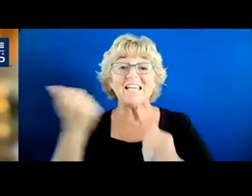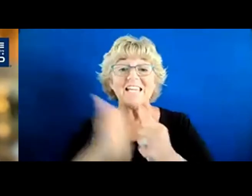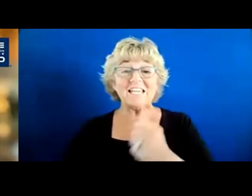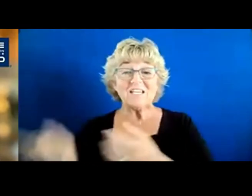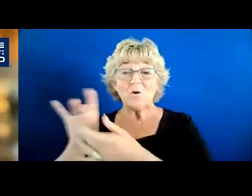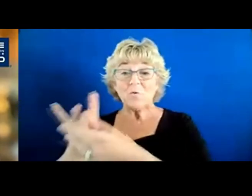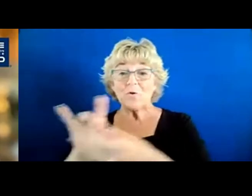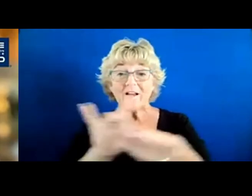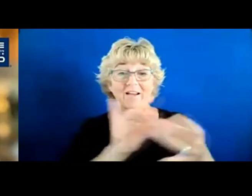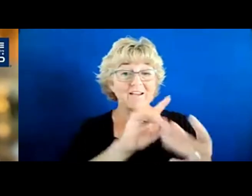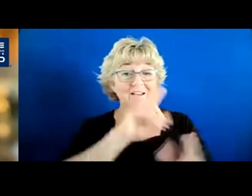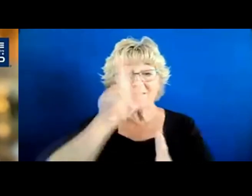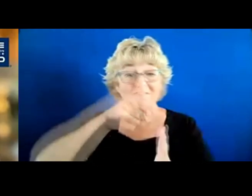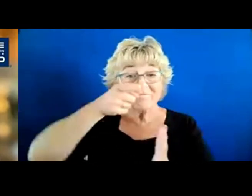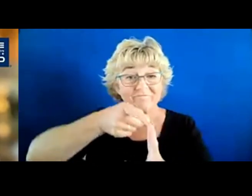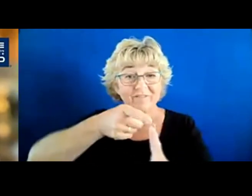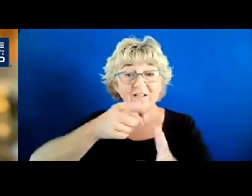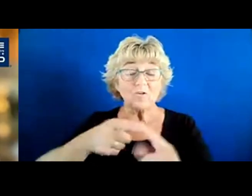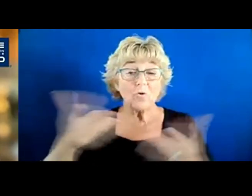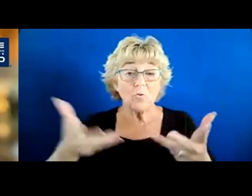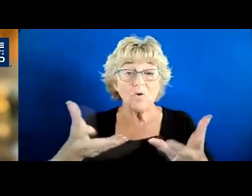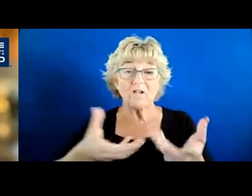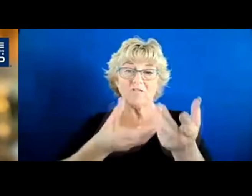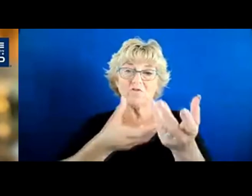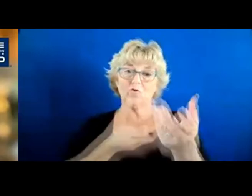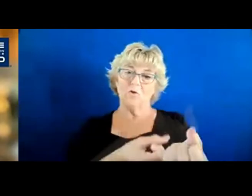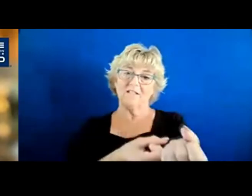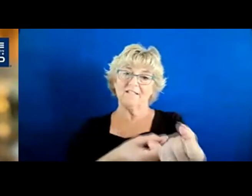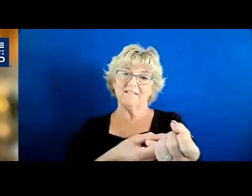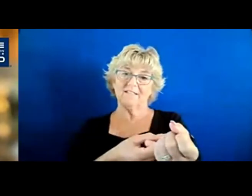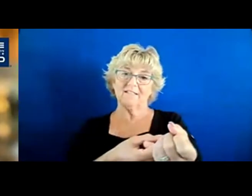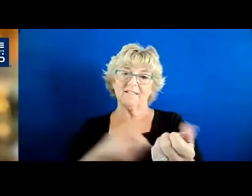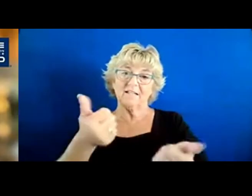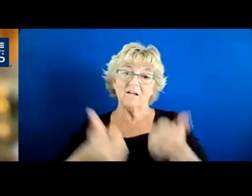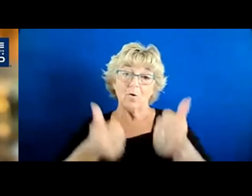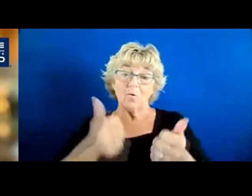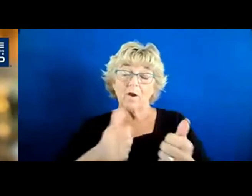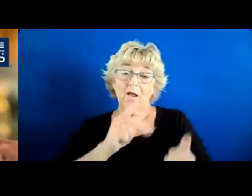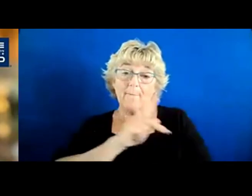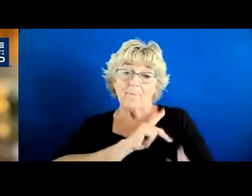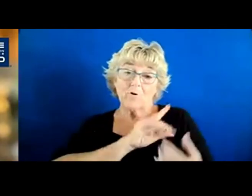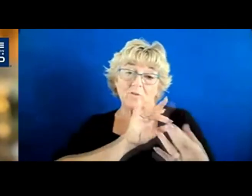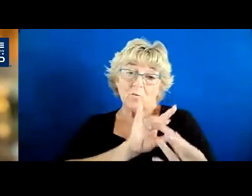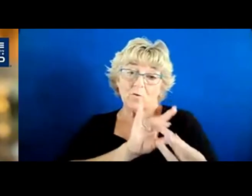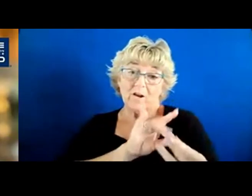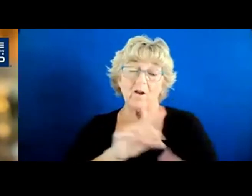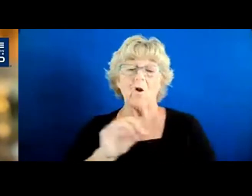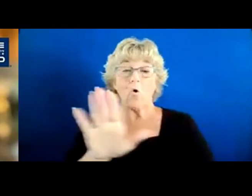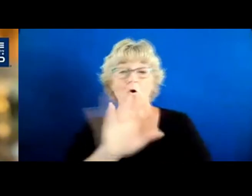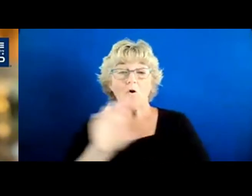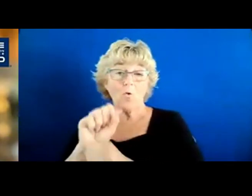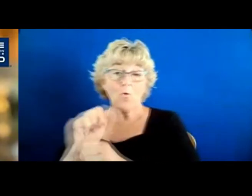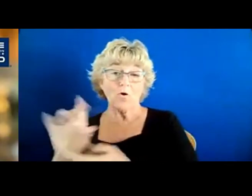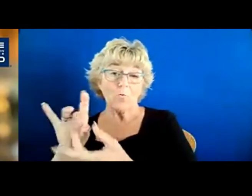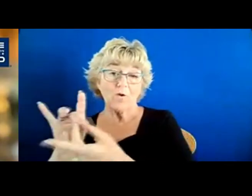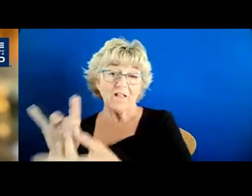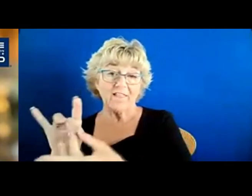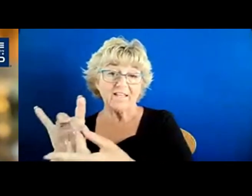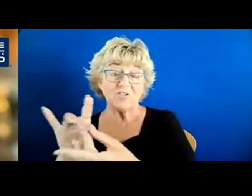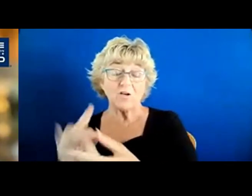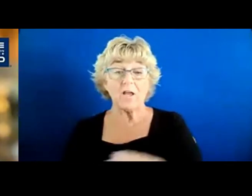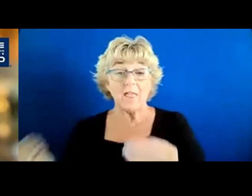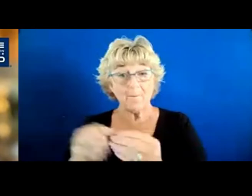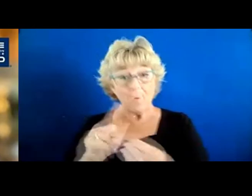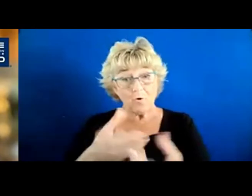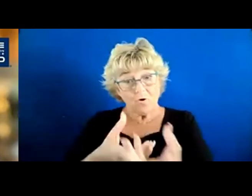boils down to trust. Yeah, whether it's a personal relationship or whether it's your work relationship. And the more you